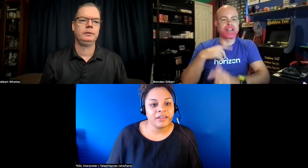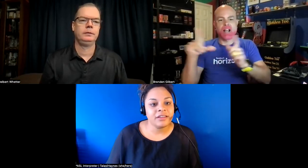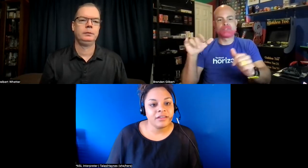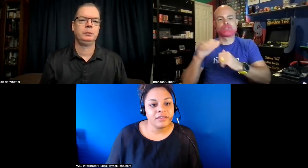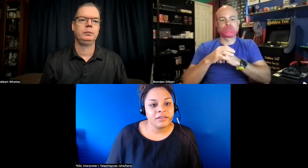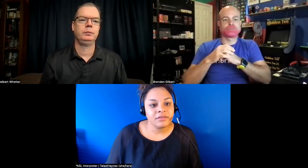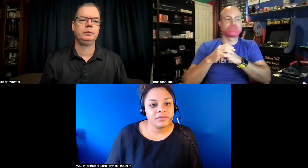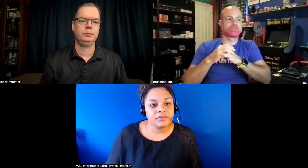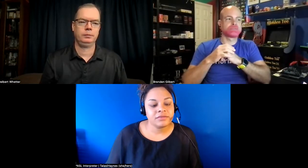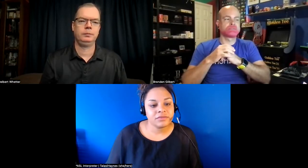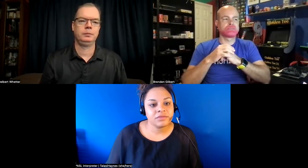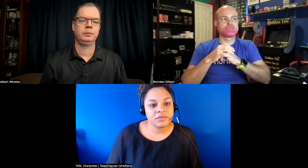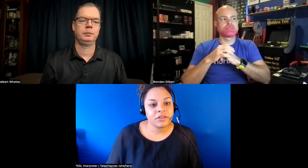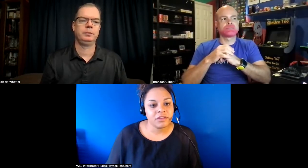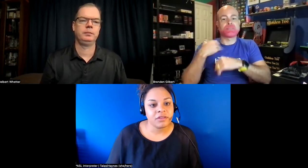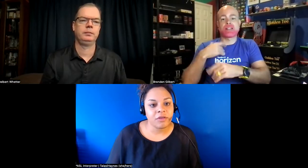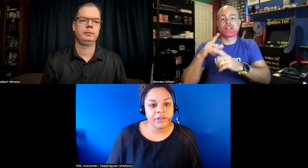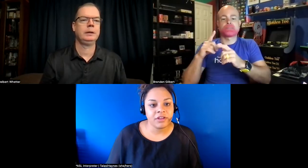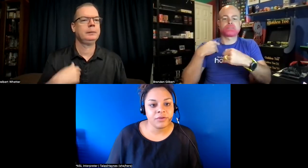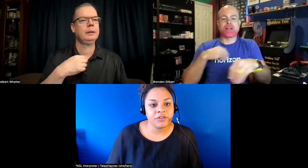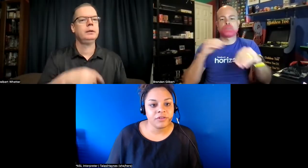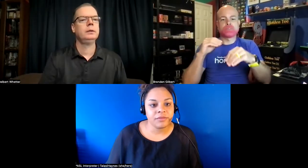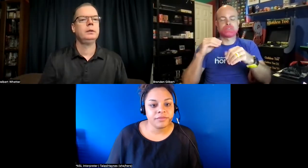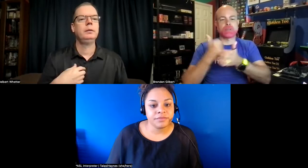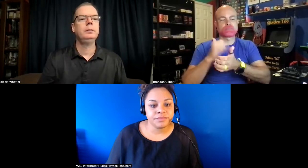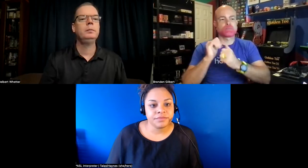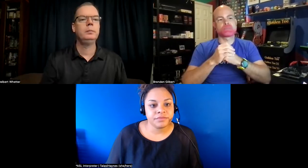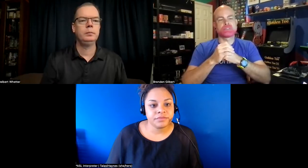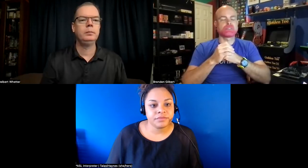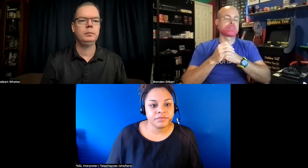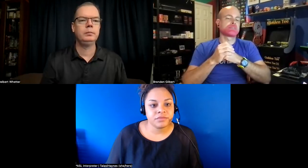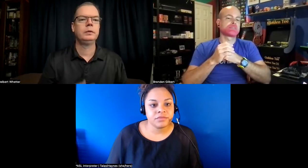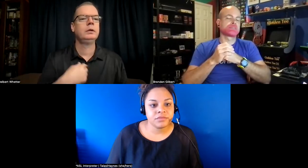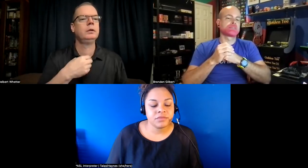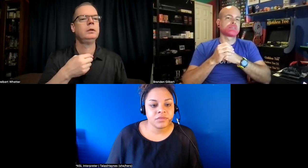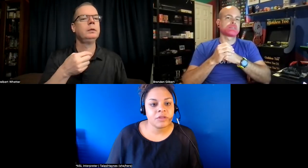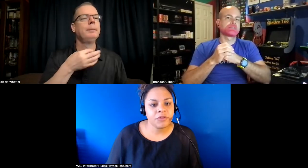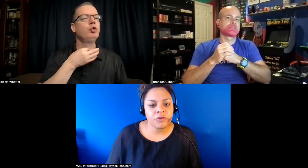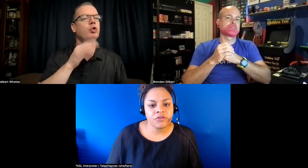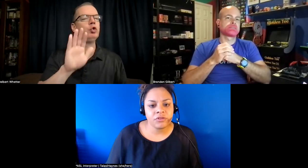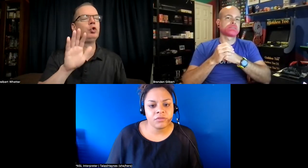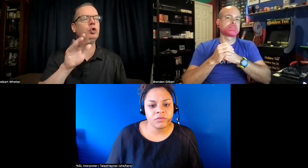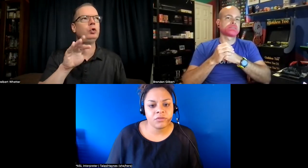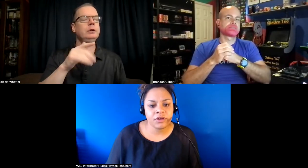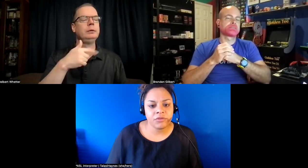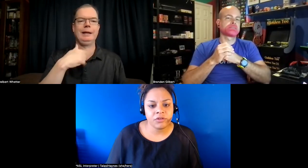that's a complex language the motion would help too